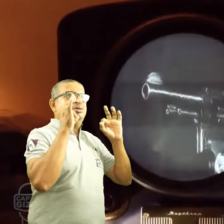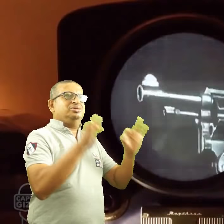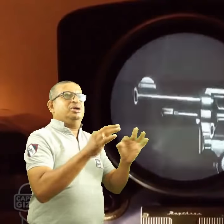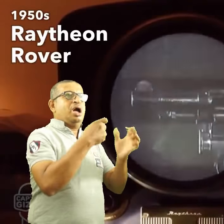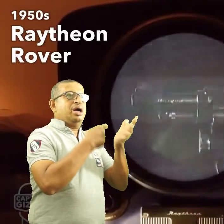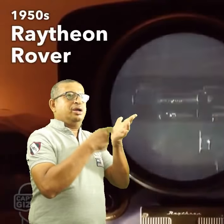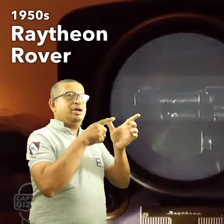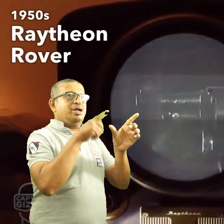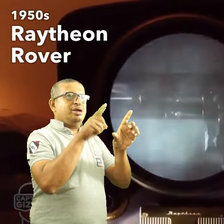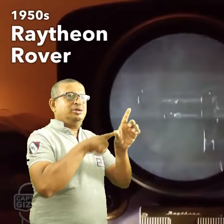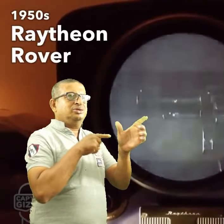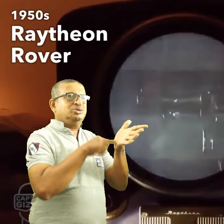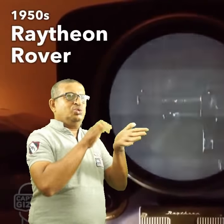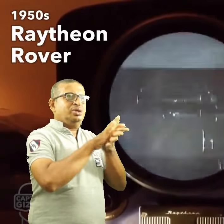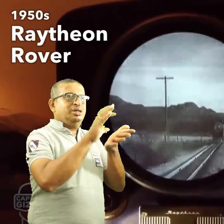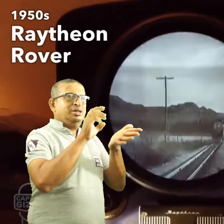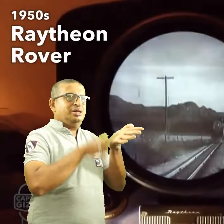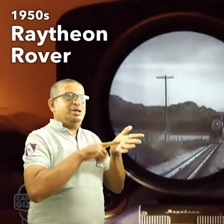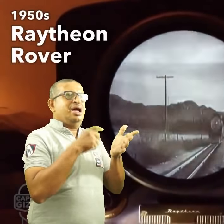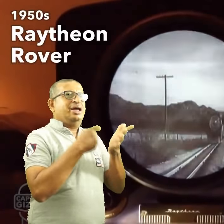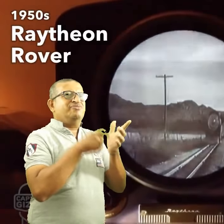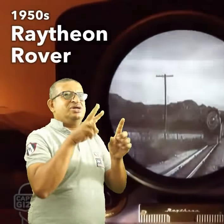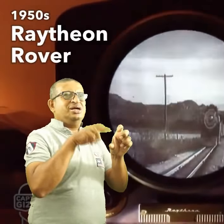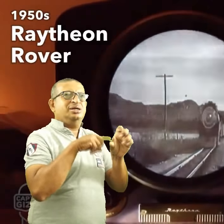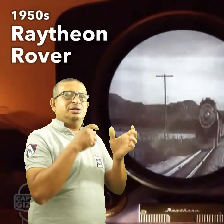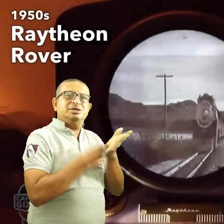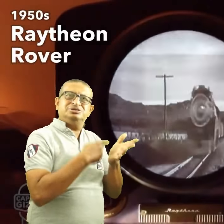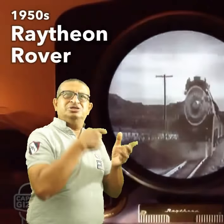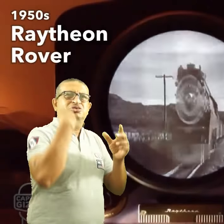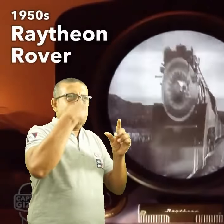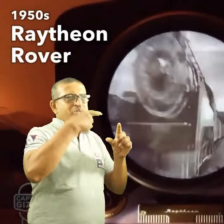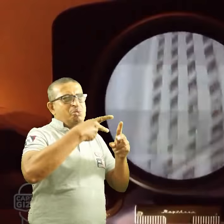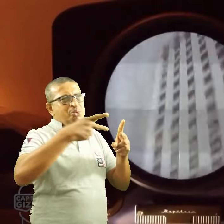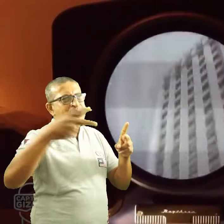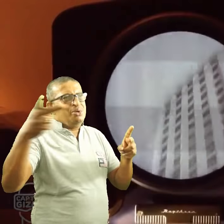But, not many color televisions were sold until the following decade.